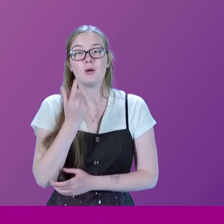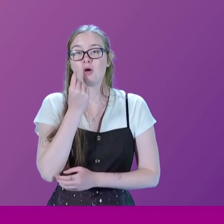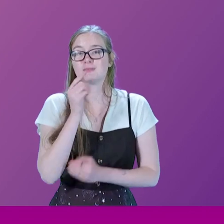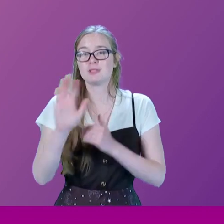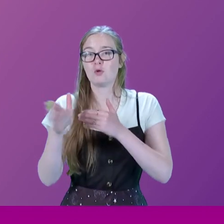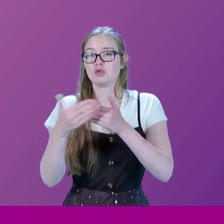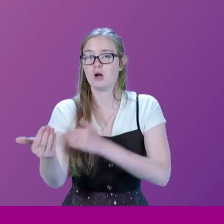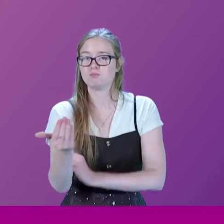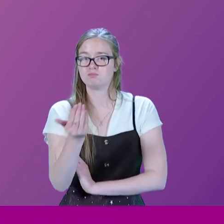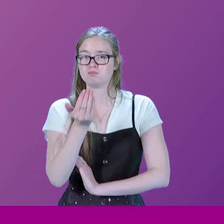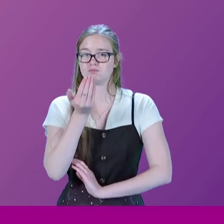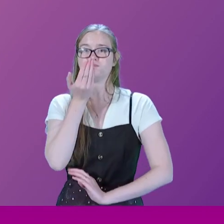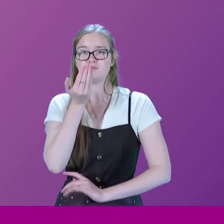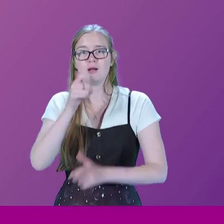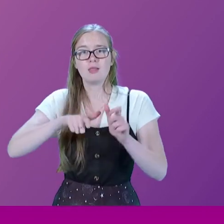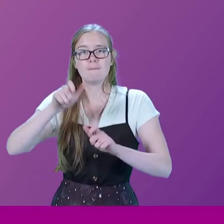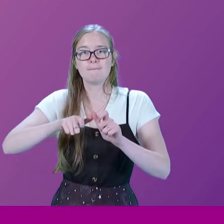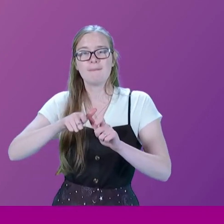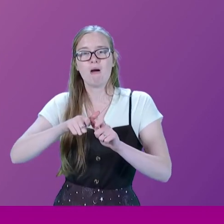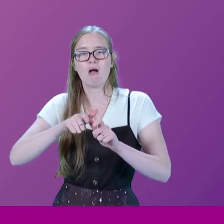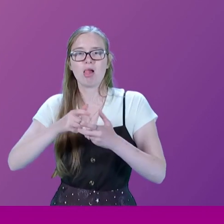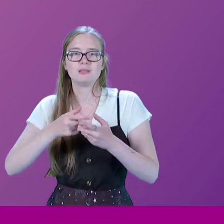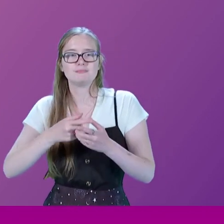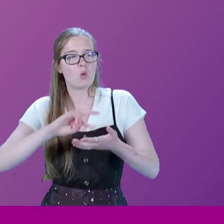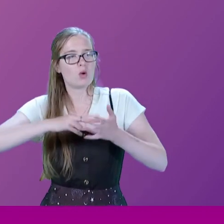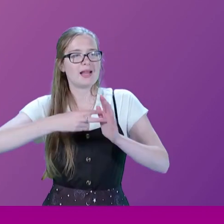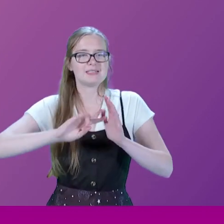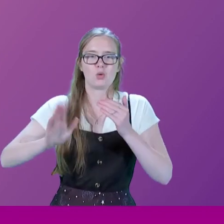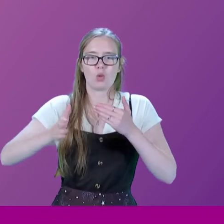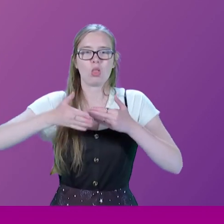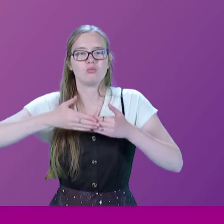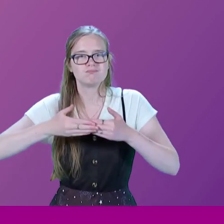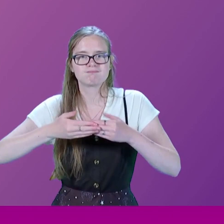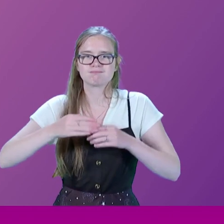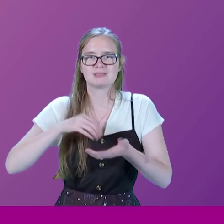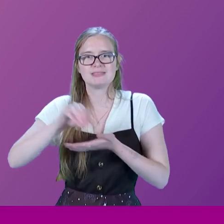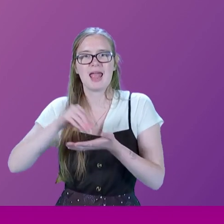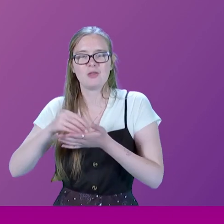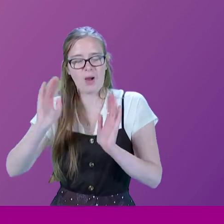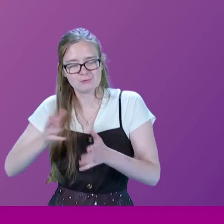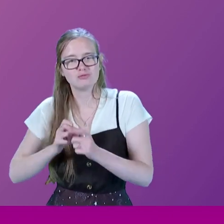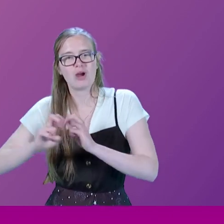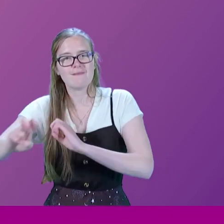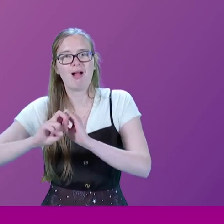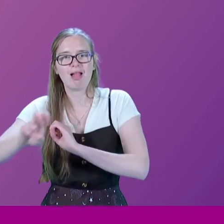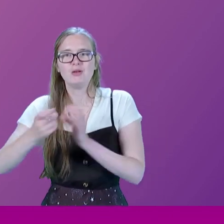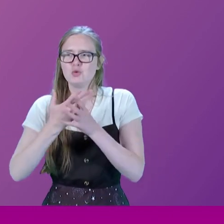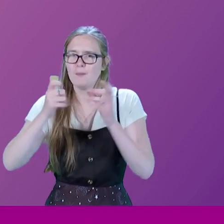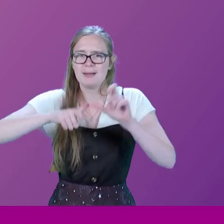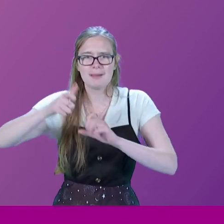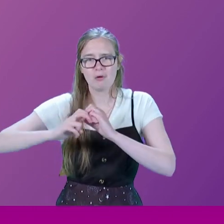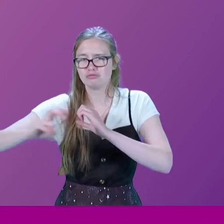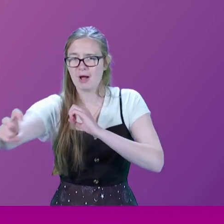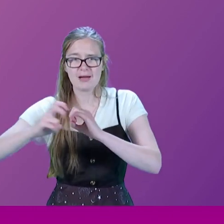approached, they sort of organized a closing down sale. They said, you know, you must travel on the railway before it closes. So suddenly the number of people